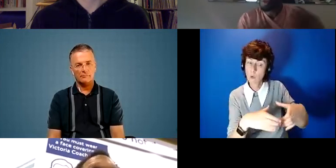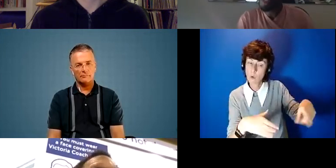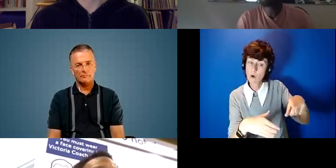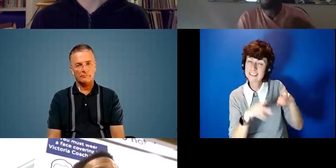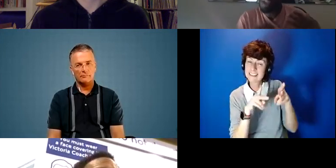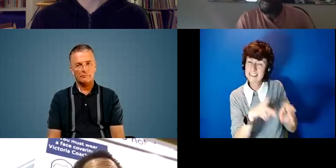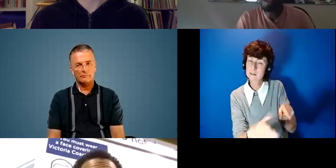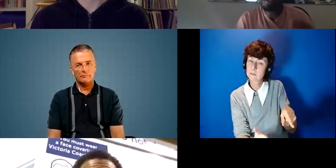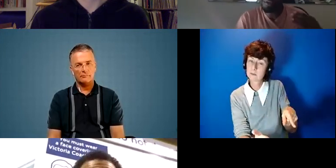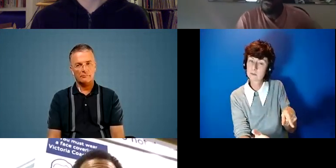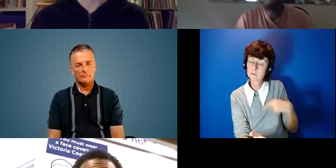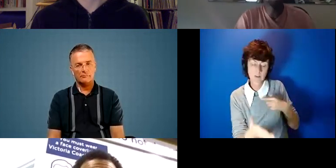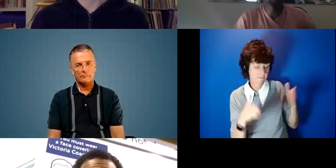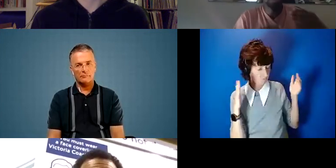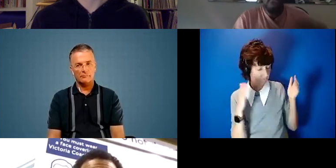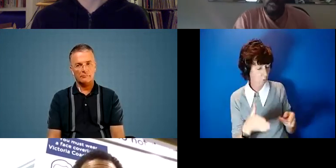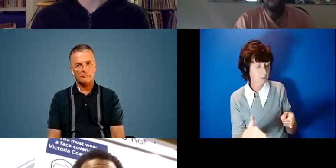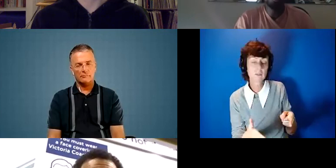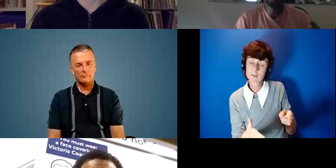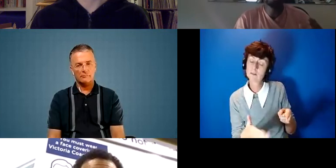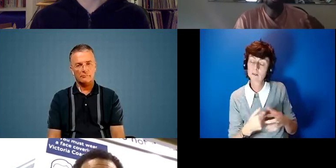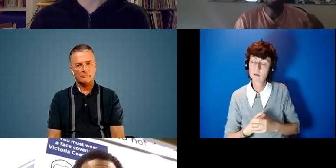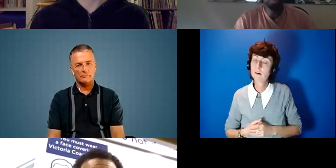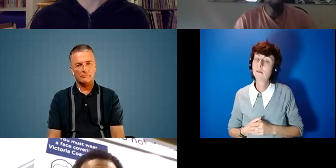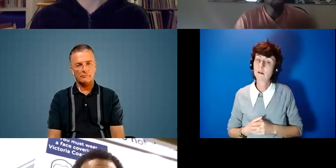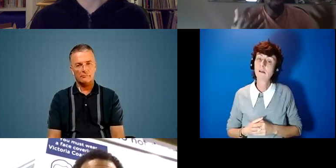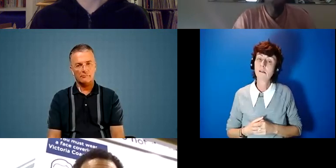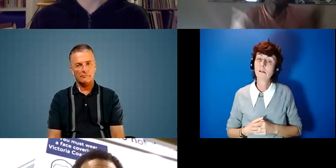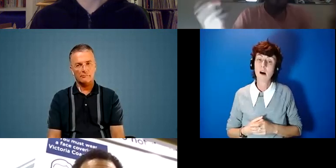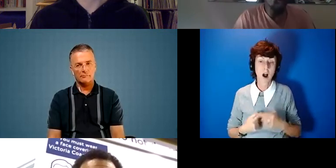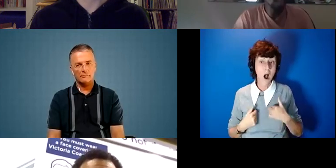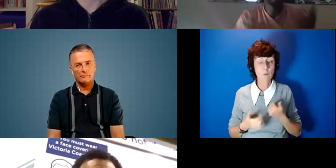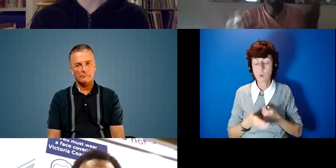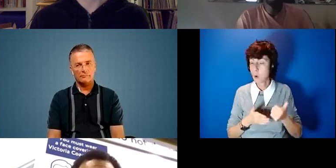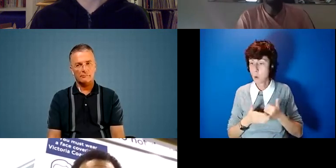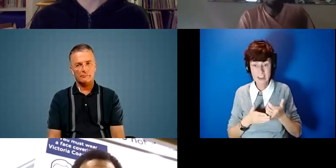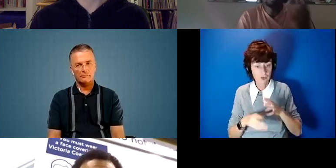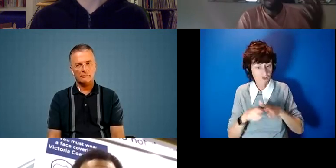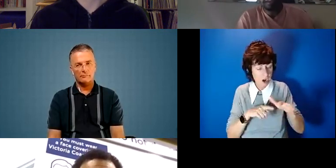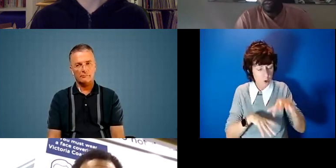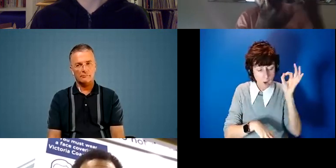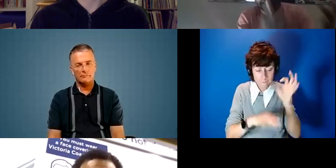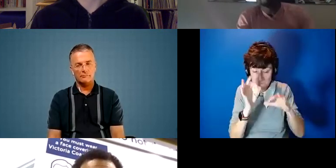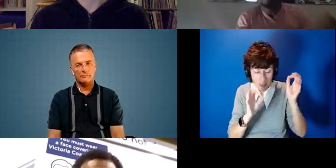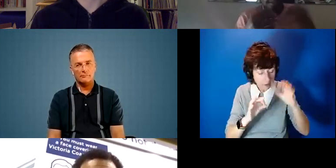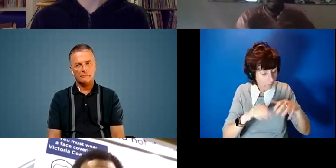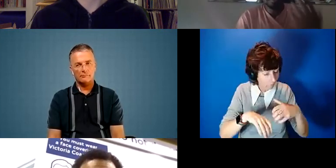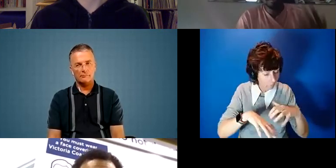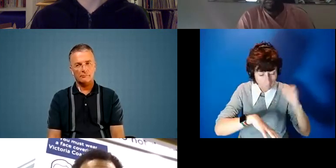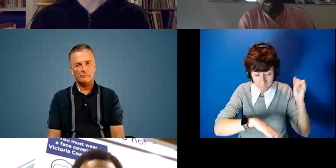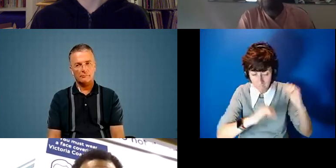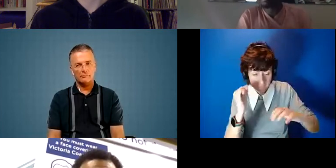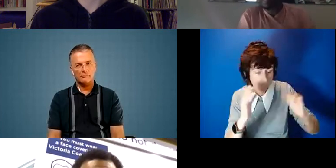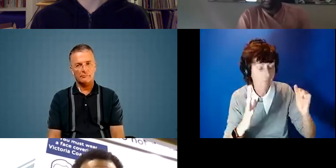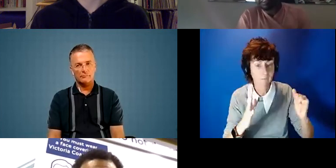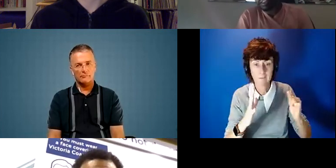and so this is where i'm kind of constantly trying to to to to excavate um and and and place and